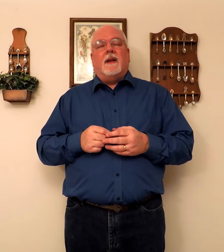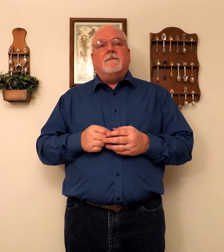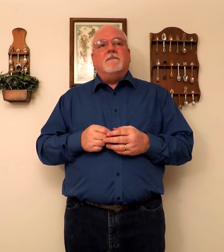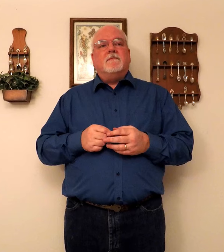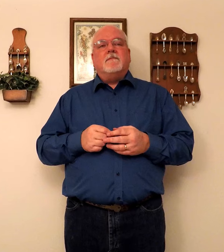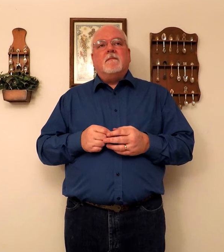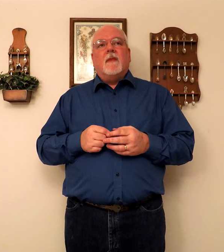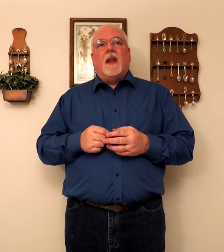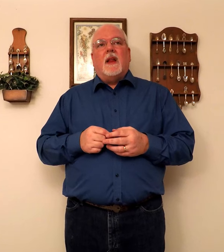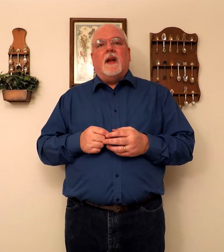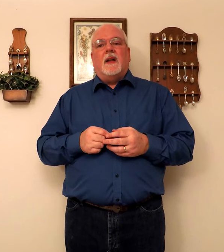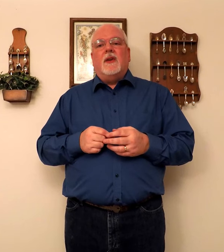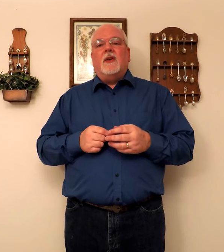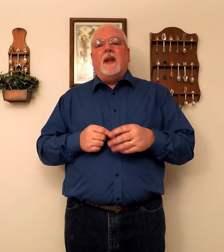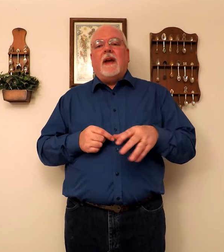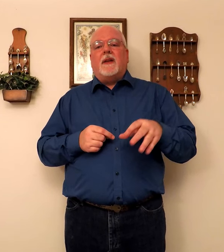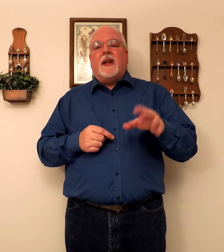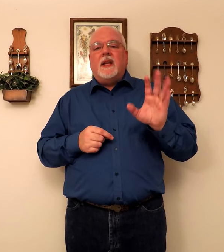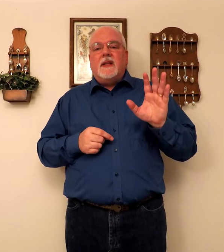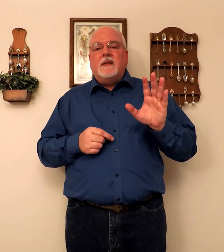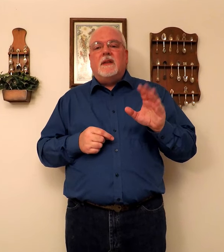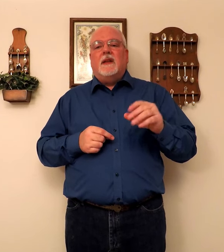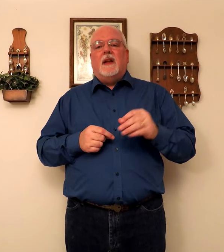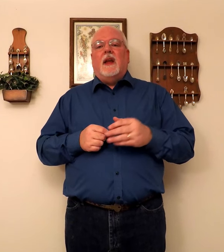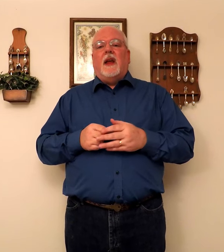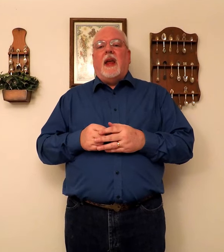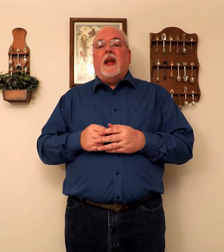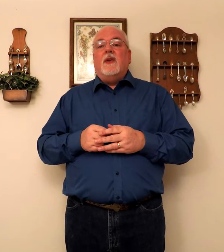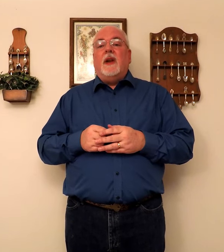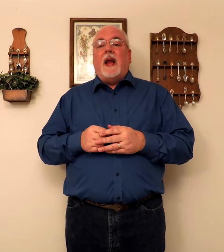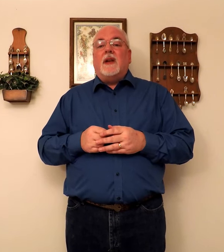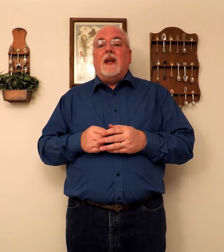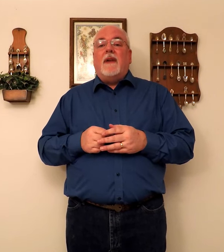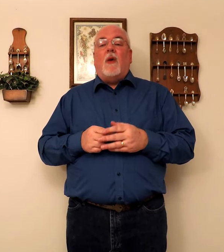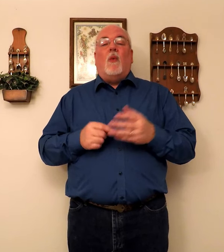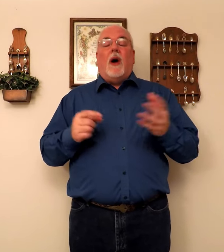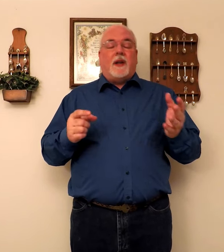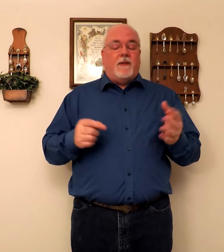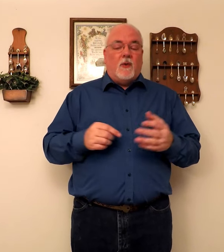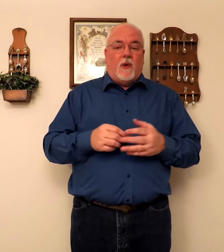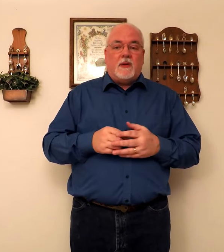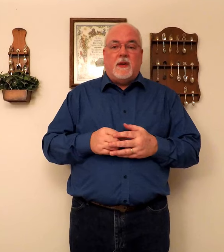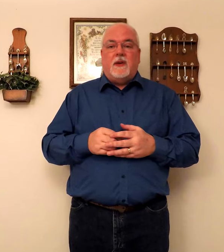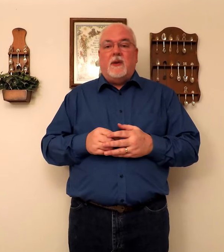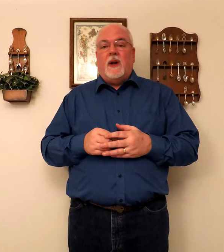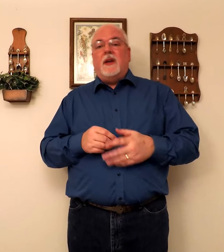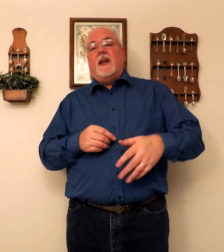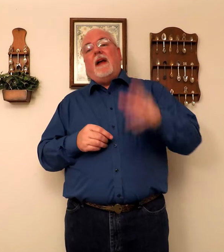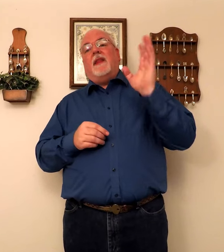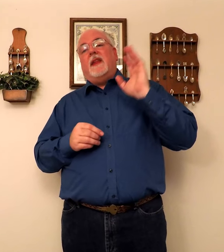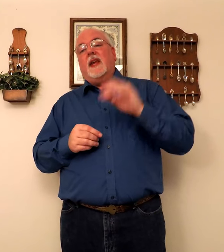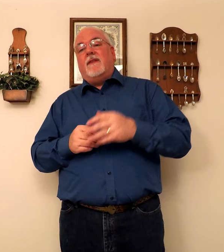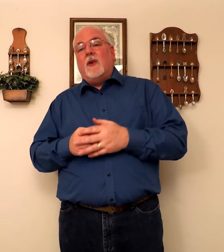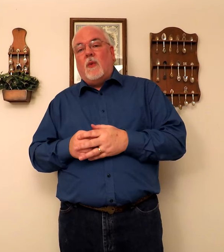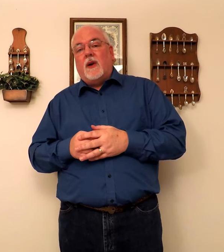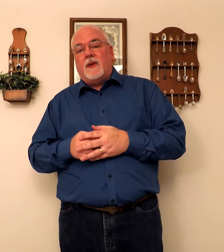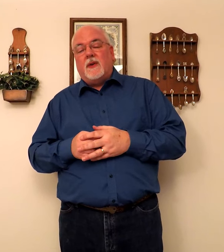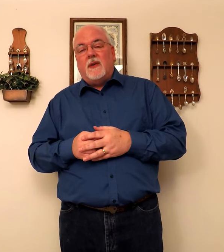you can leave out is, and you can actually leave out what if you wanted to, and you leave out the if you want to.